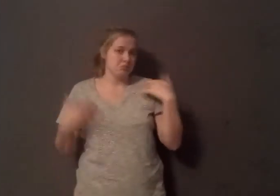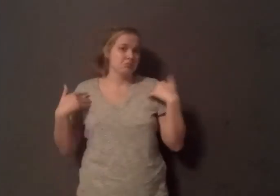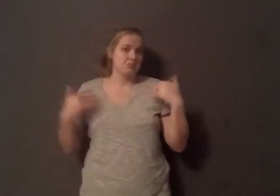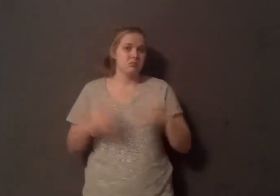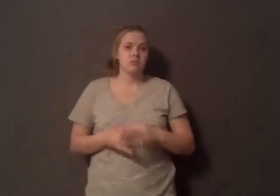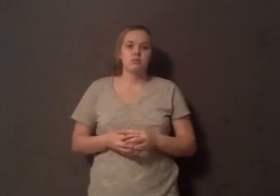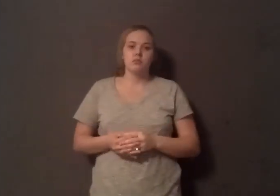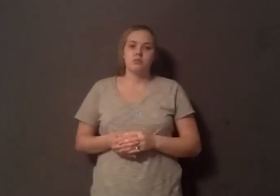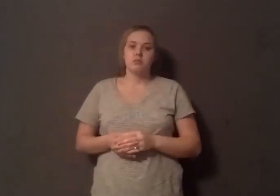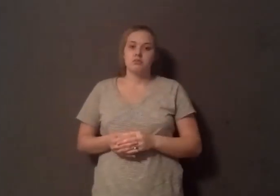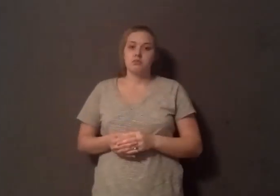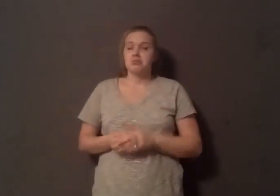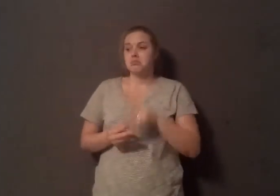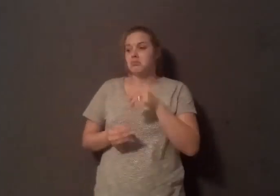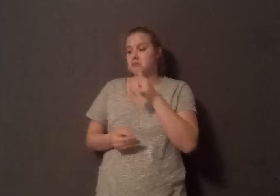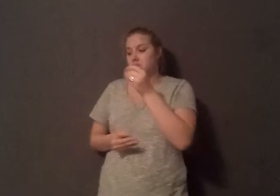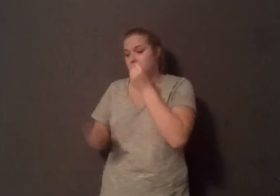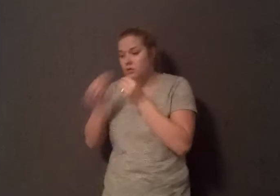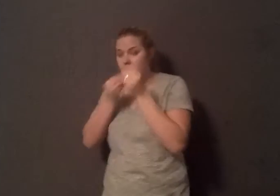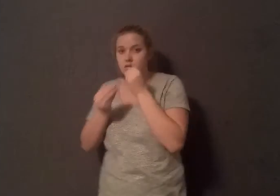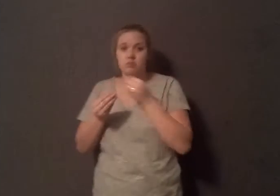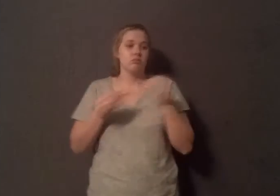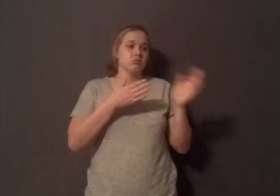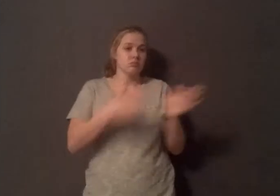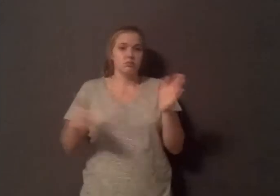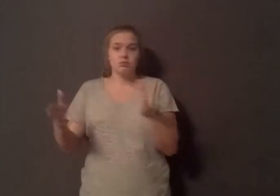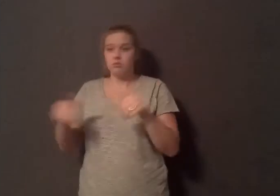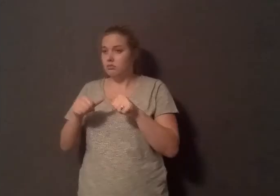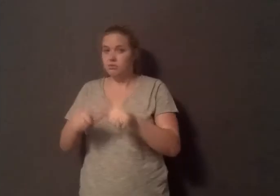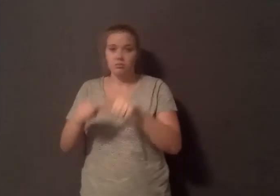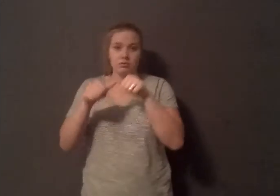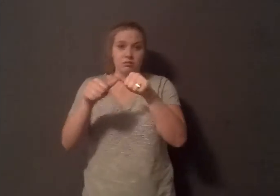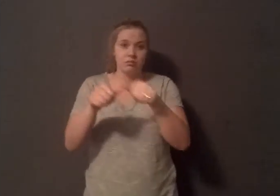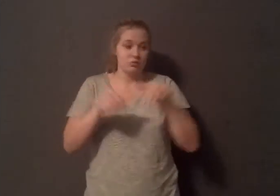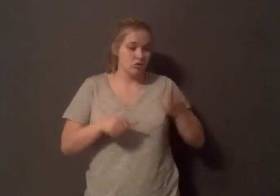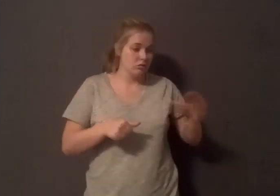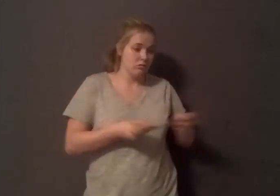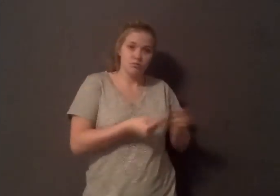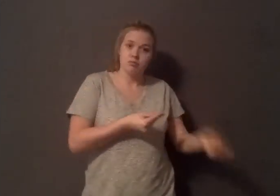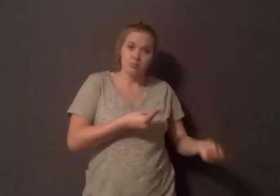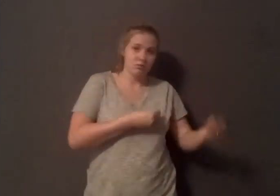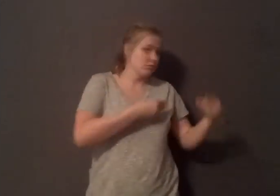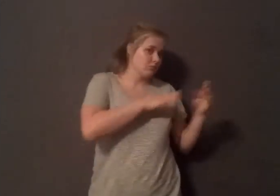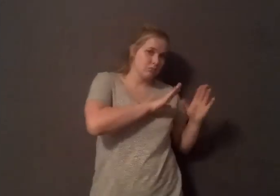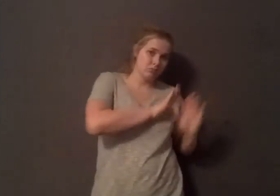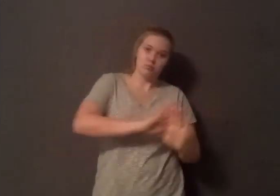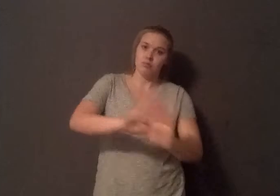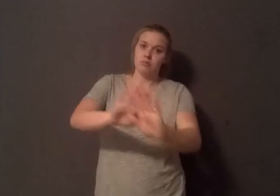exposed to a certain way of eating and living. They've carried on into their adulthood, passed on to their children. That is why they go on to develop